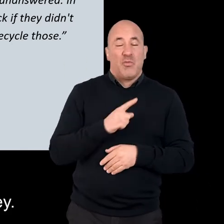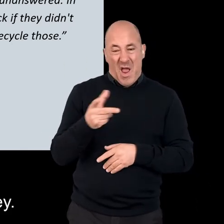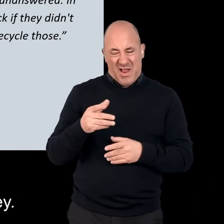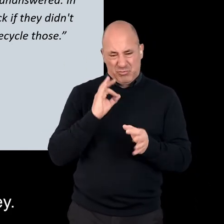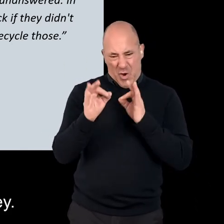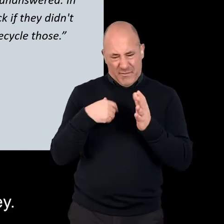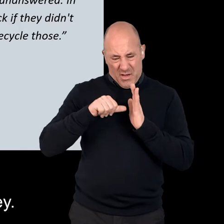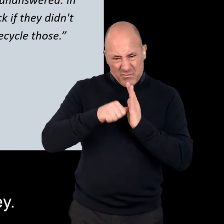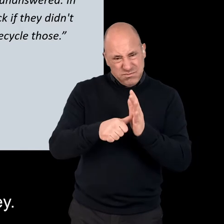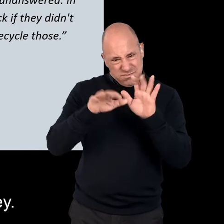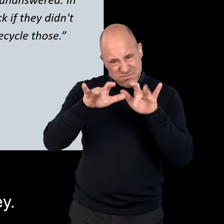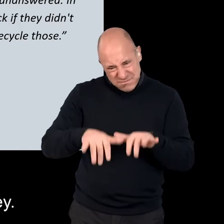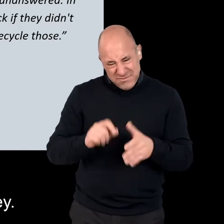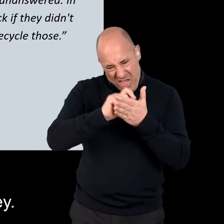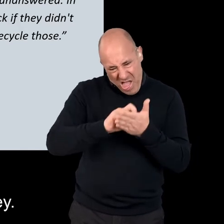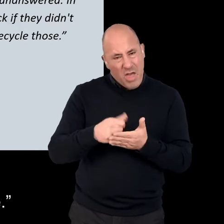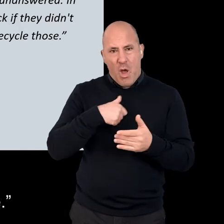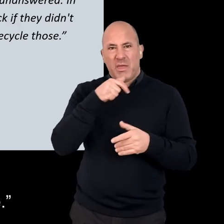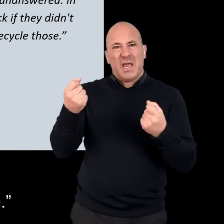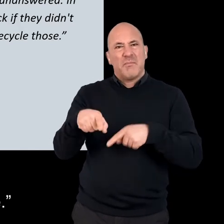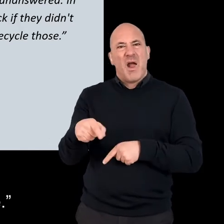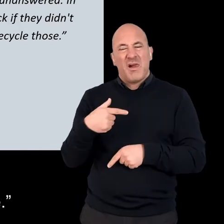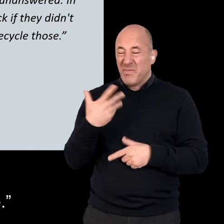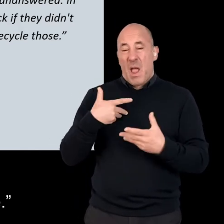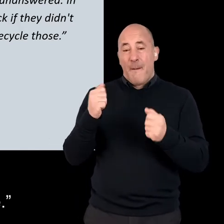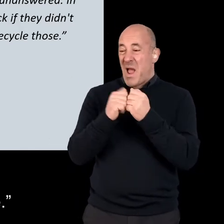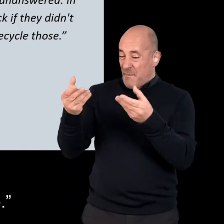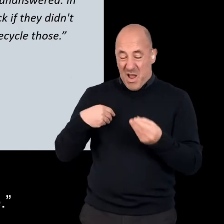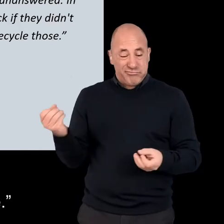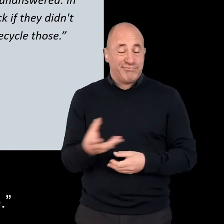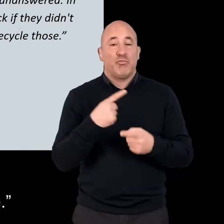didn't make it easy for me to complete their survey. So now we just recycle those.